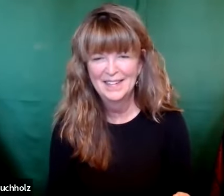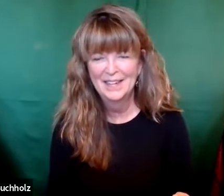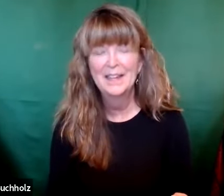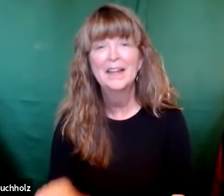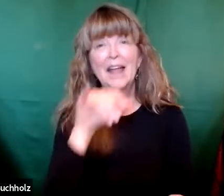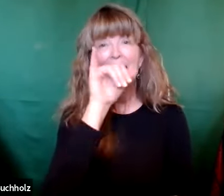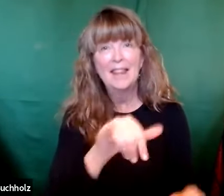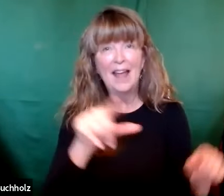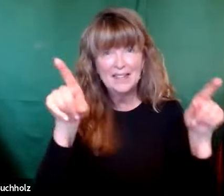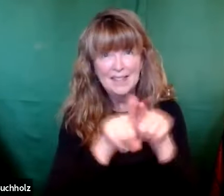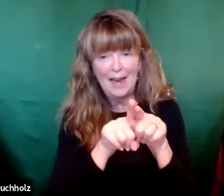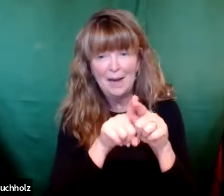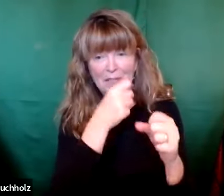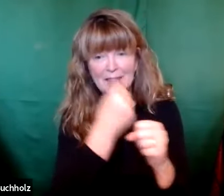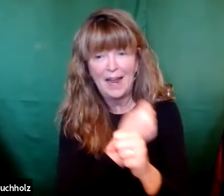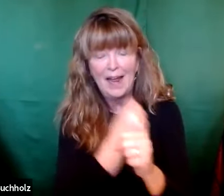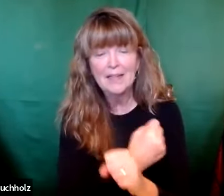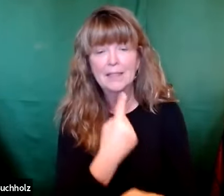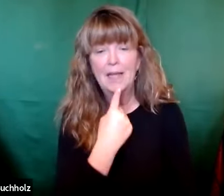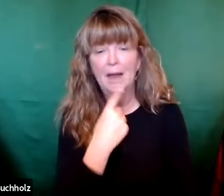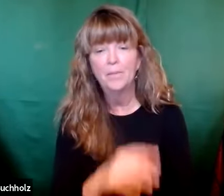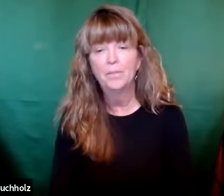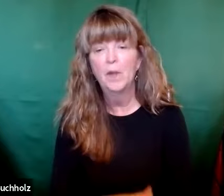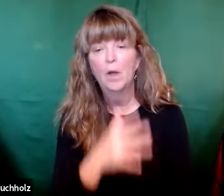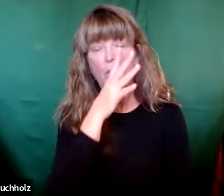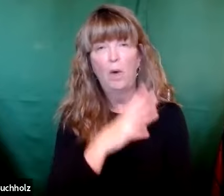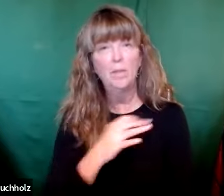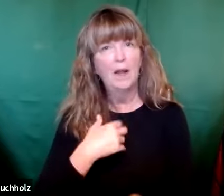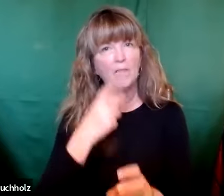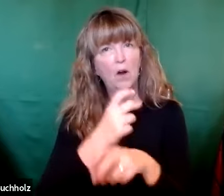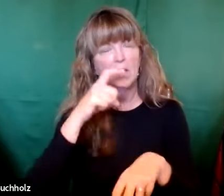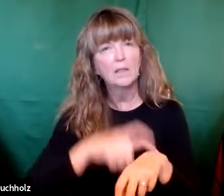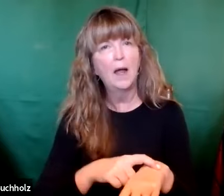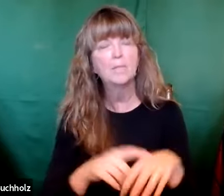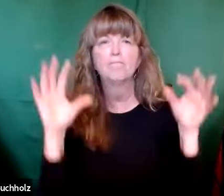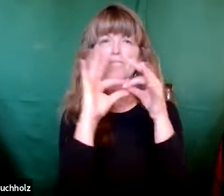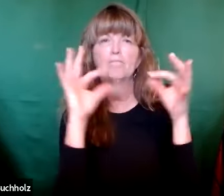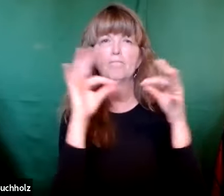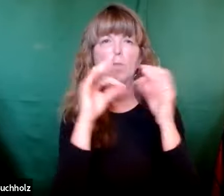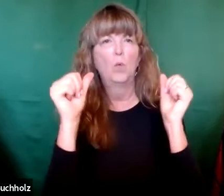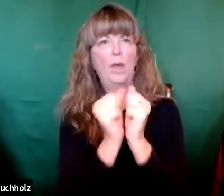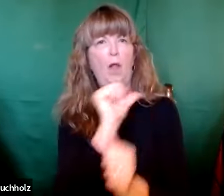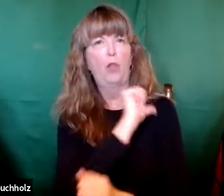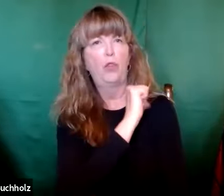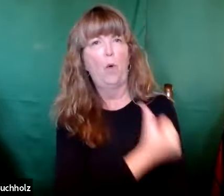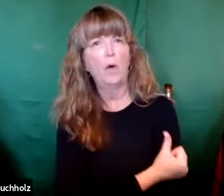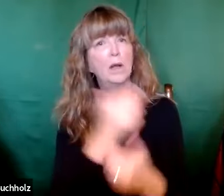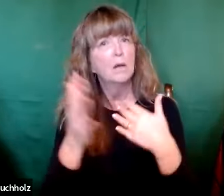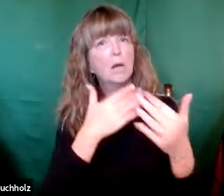Kind of ironically, or sarcastically. And the statistician also said that women have a hard time